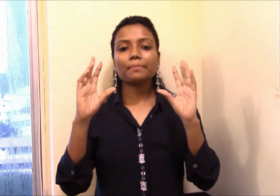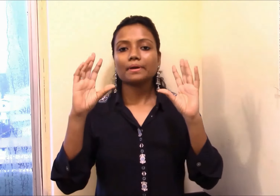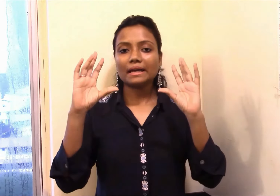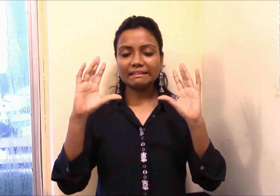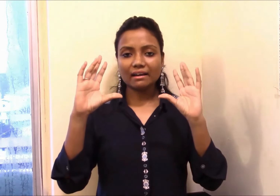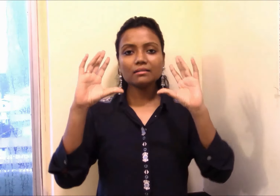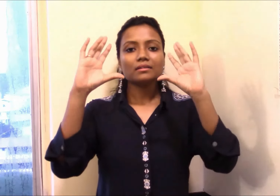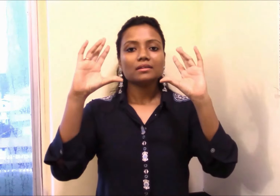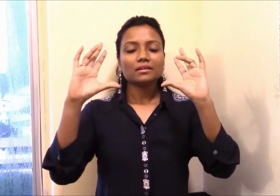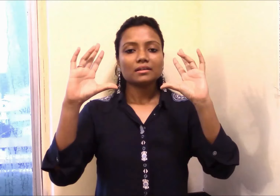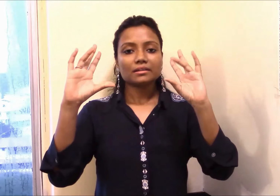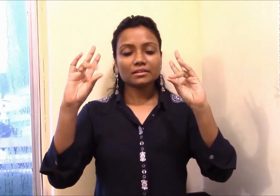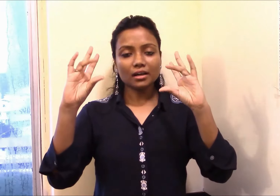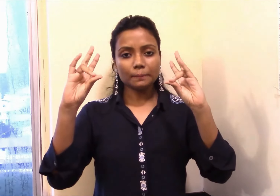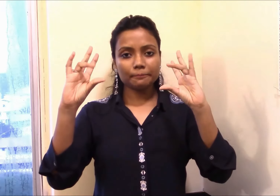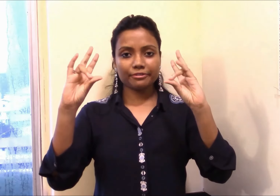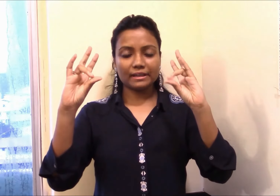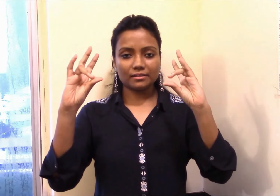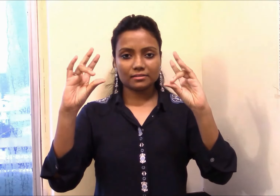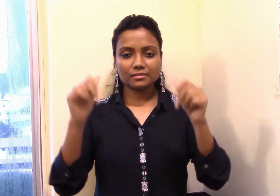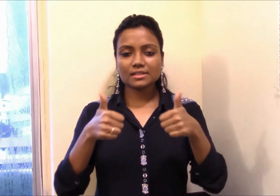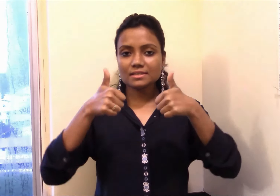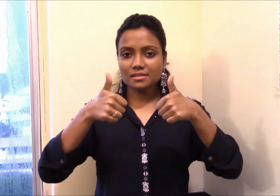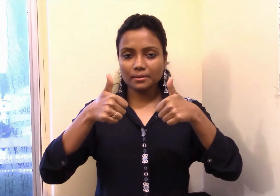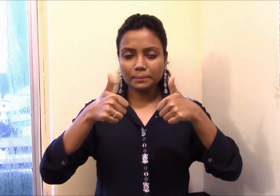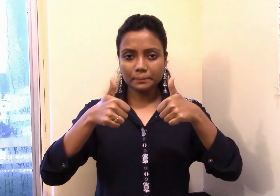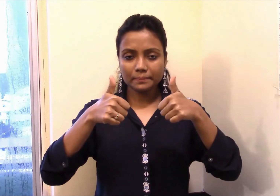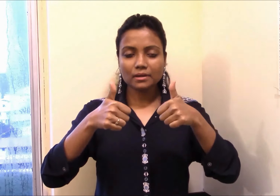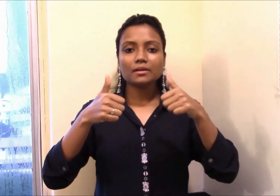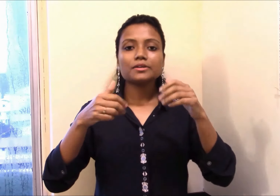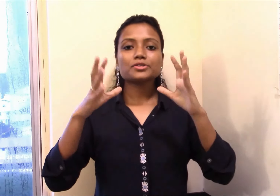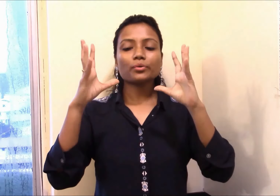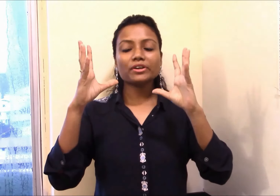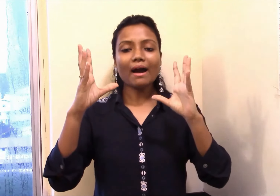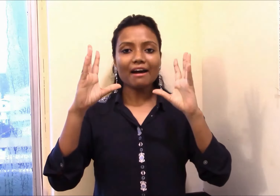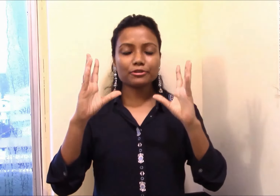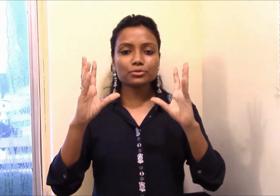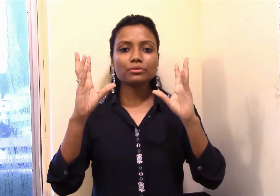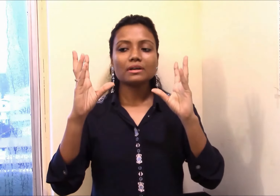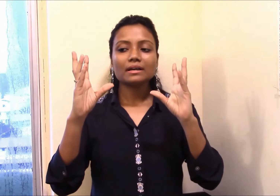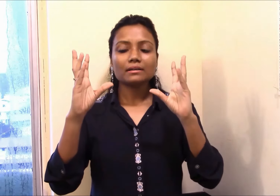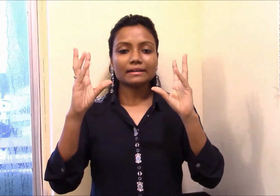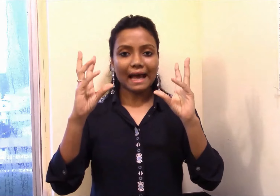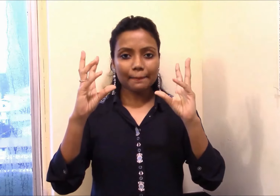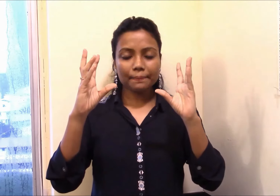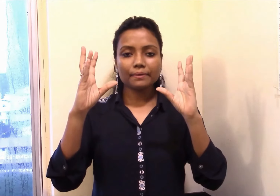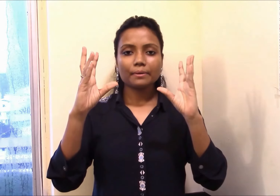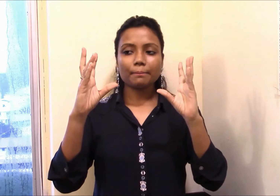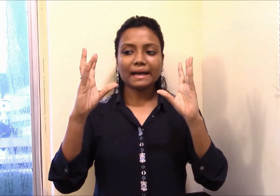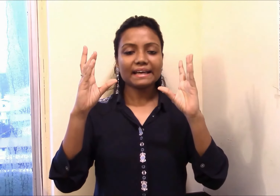in the thumb finger. This is thumb. So you have to tap by